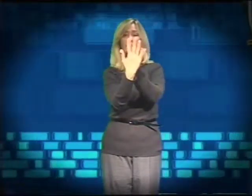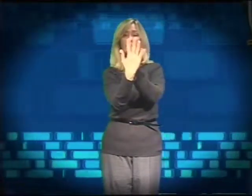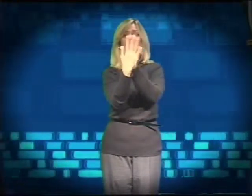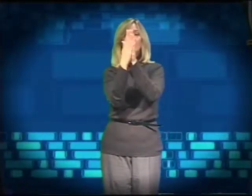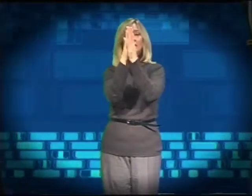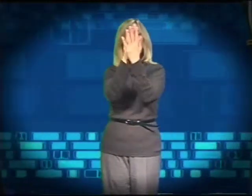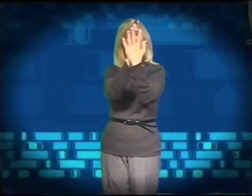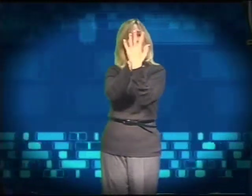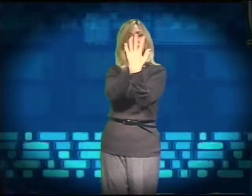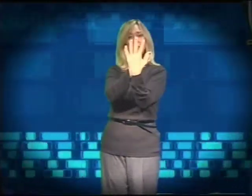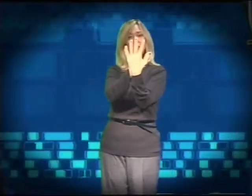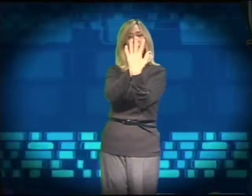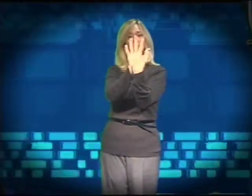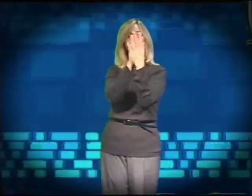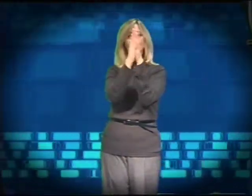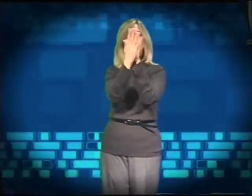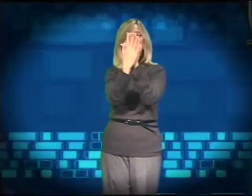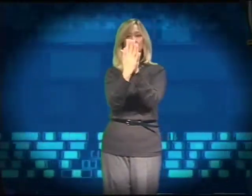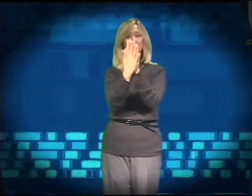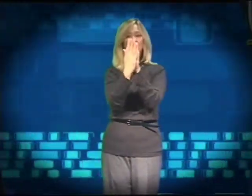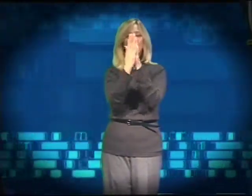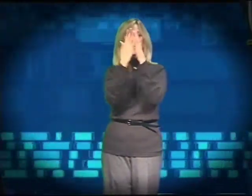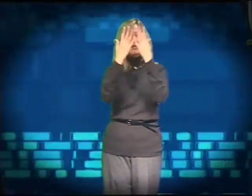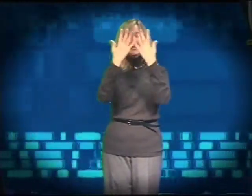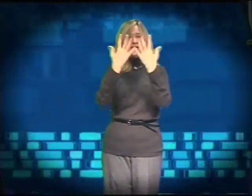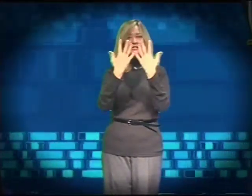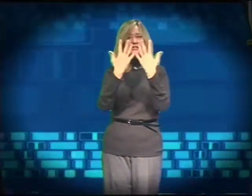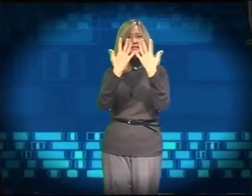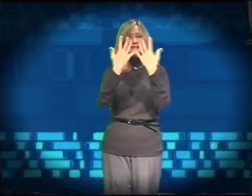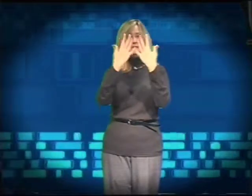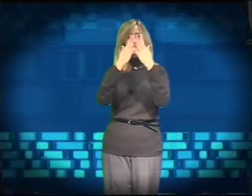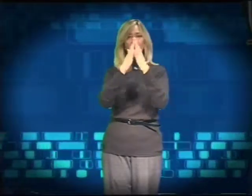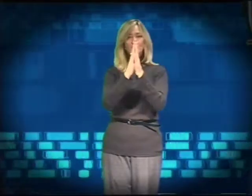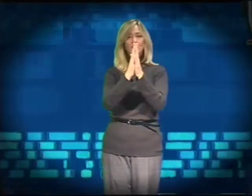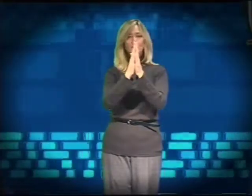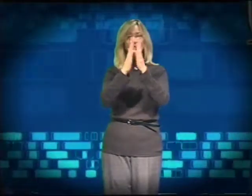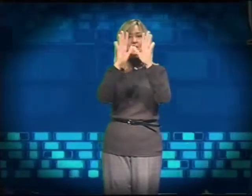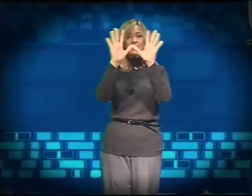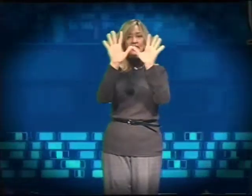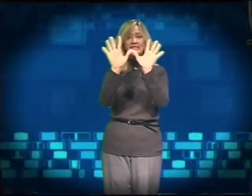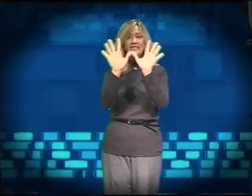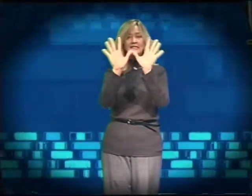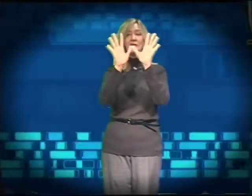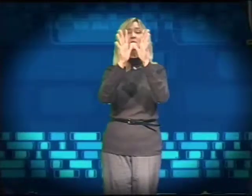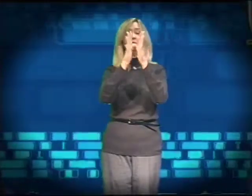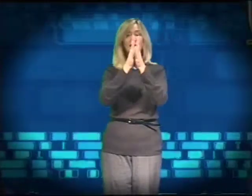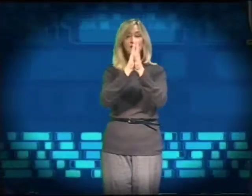They're congruent. It's symmetrical. It's symmetrical.